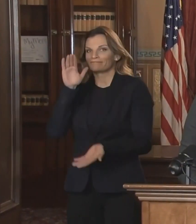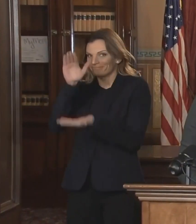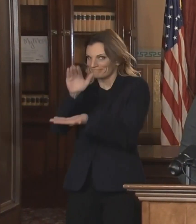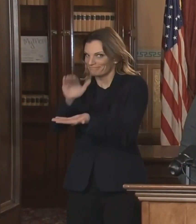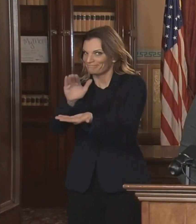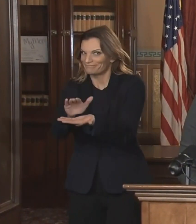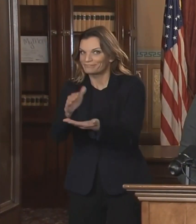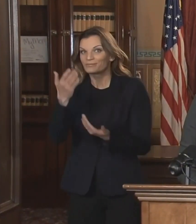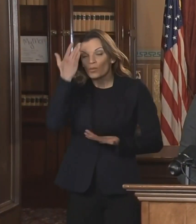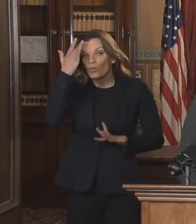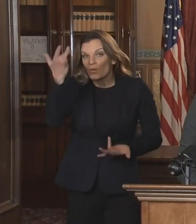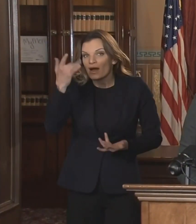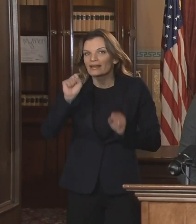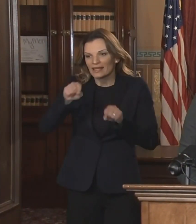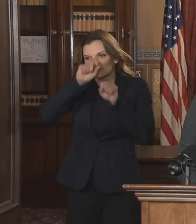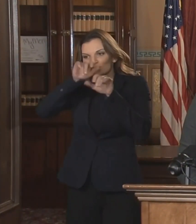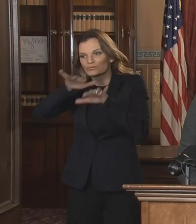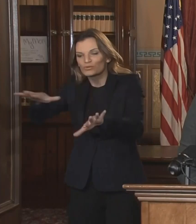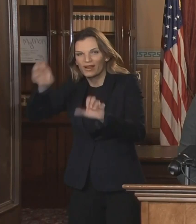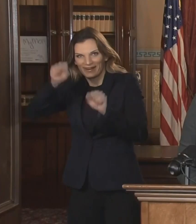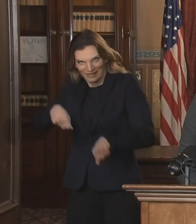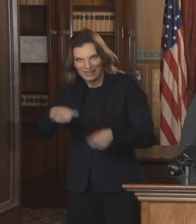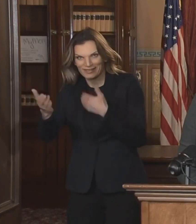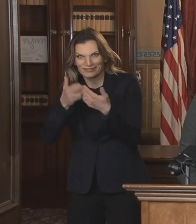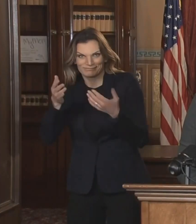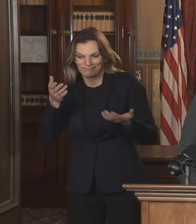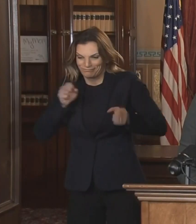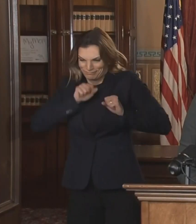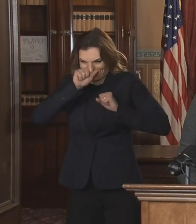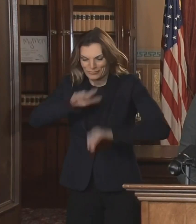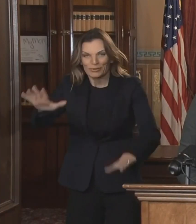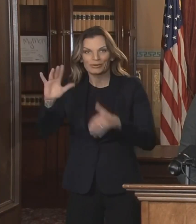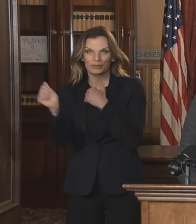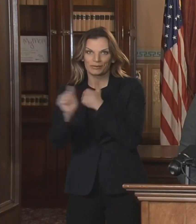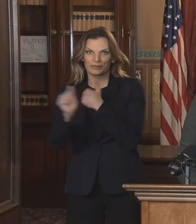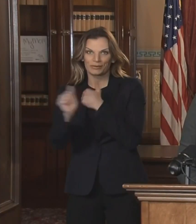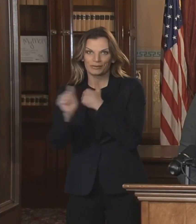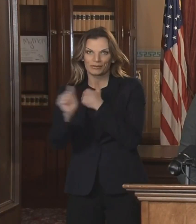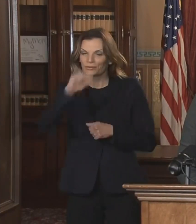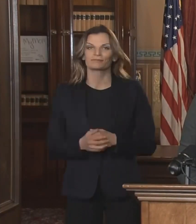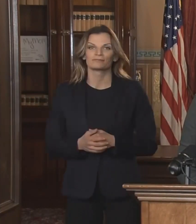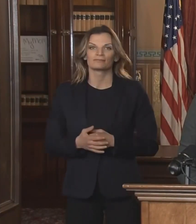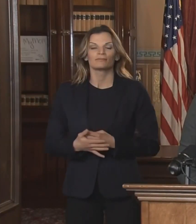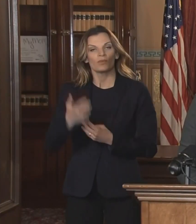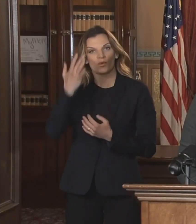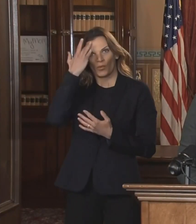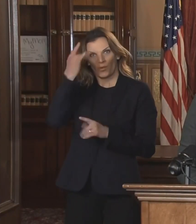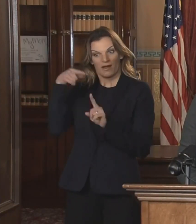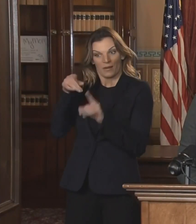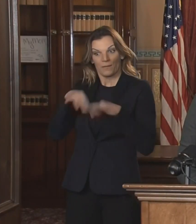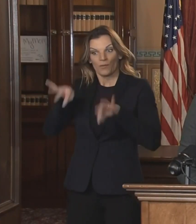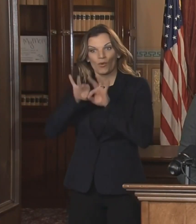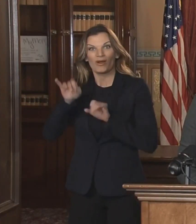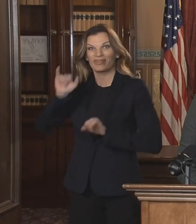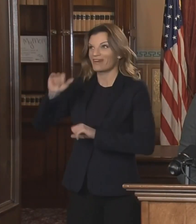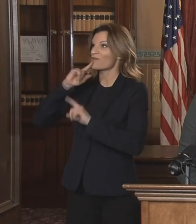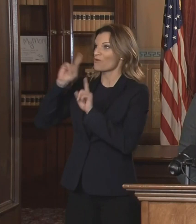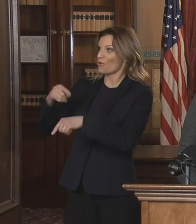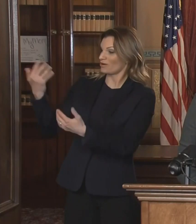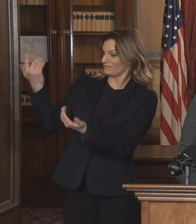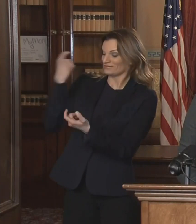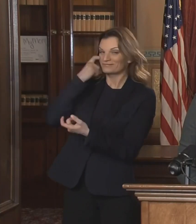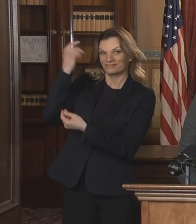spread from person to person. This is the right thing to do to protect our families, to protect our medical workers